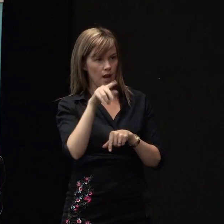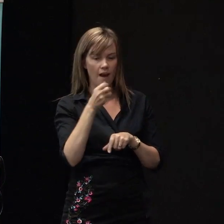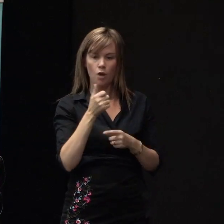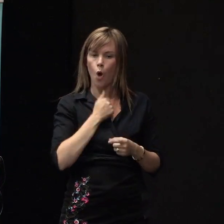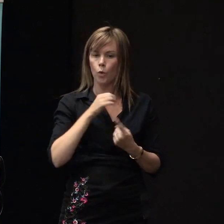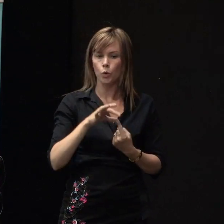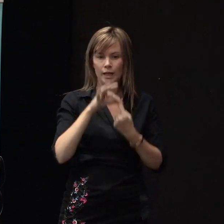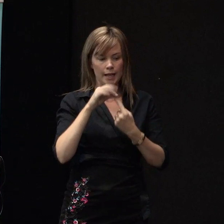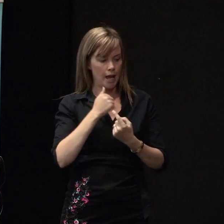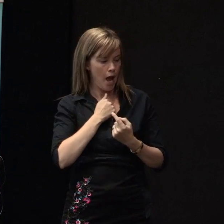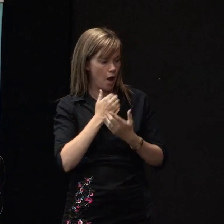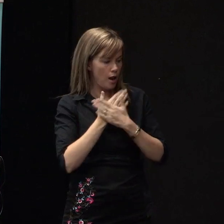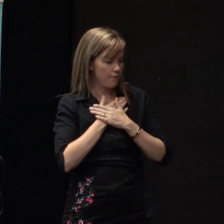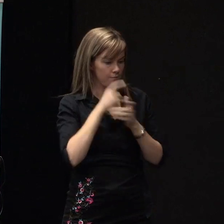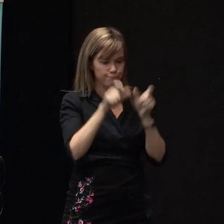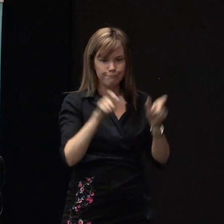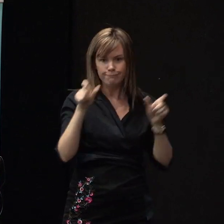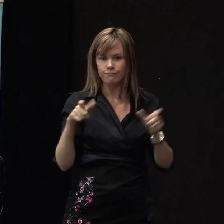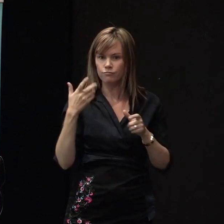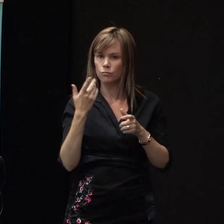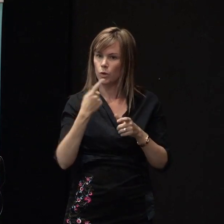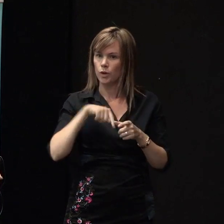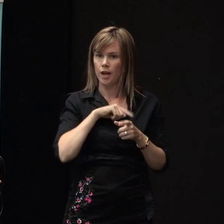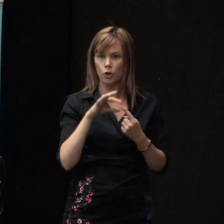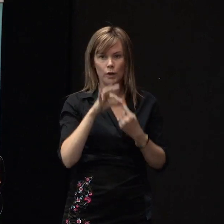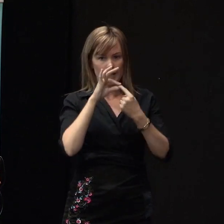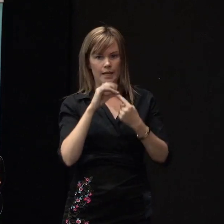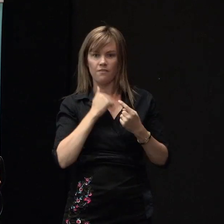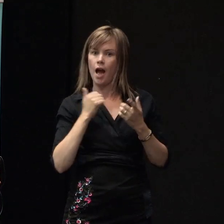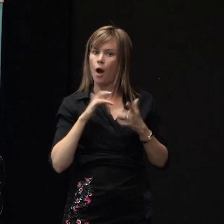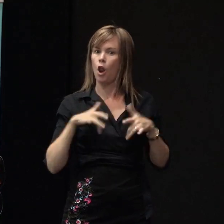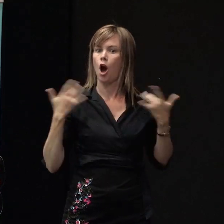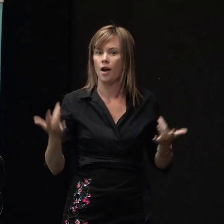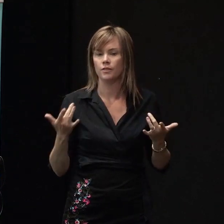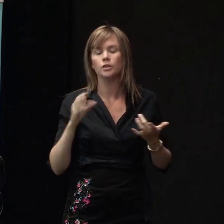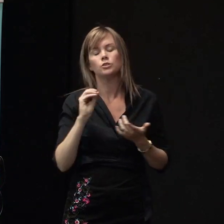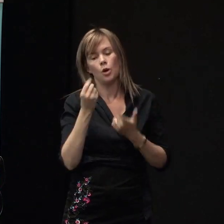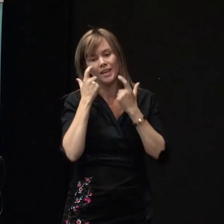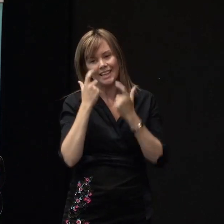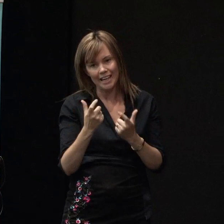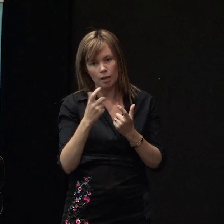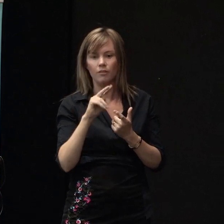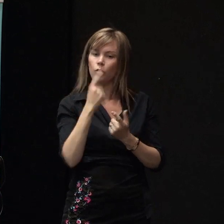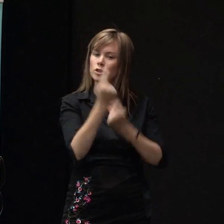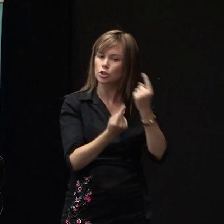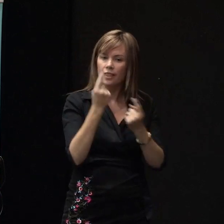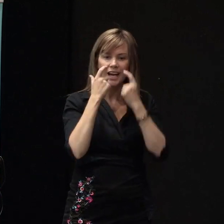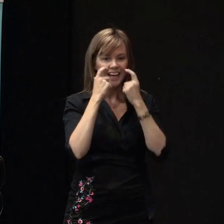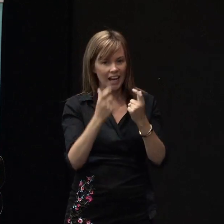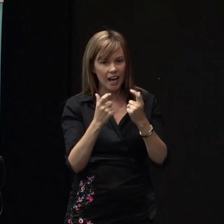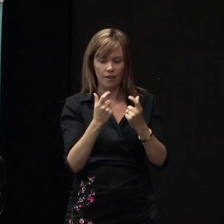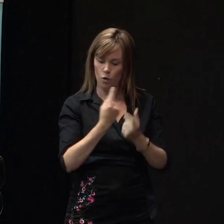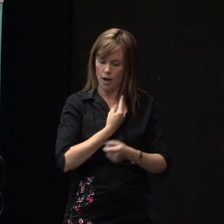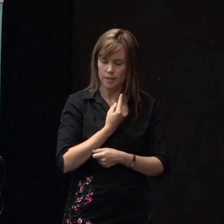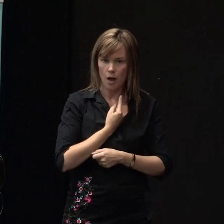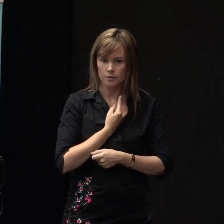constellations of human life so caring for each other during this period and caring for ourselves we're